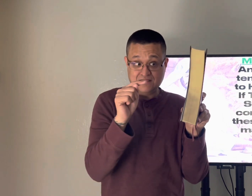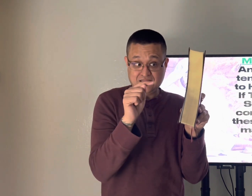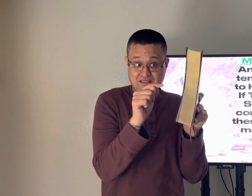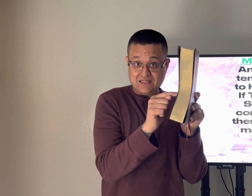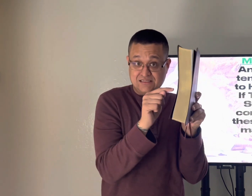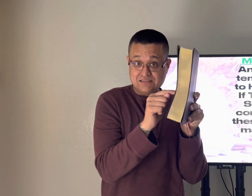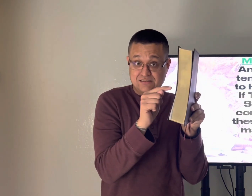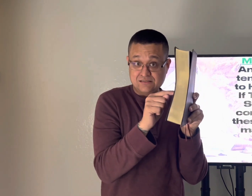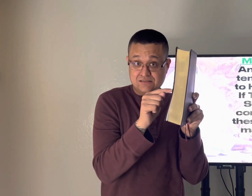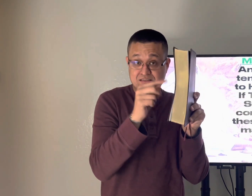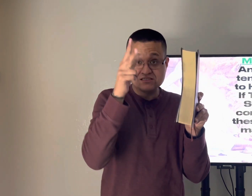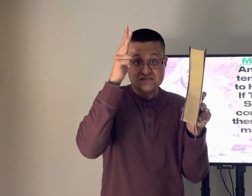this